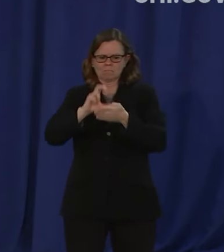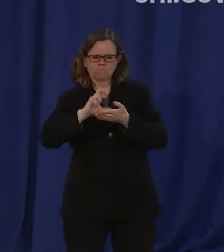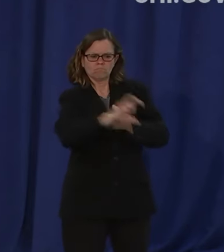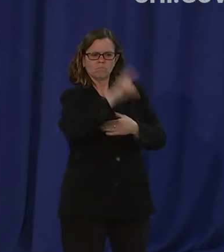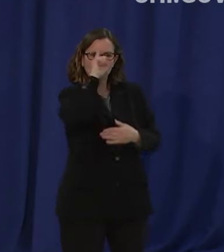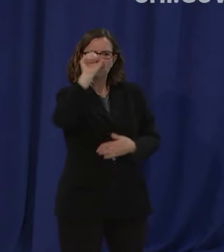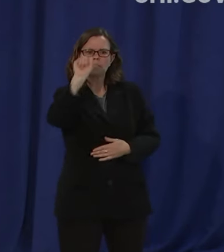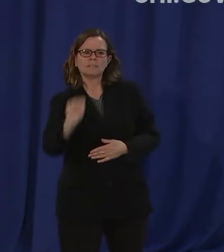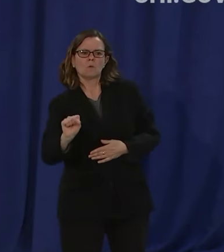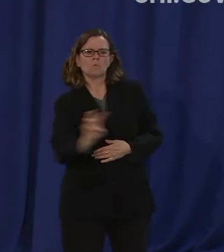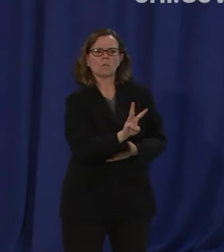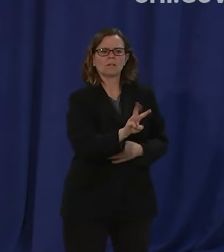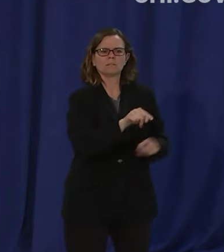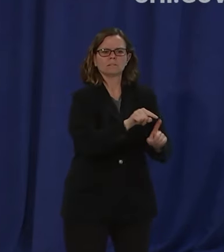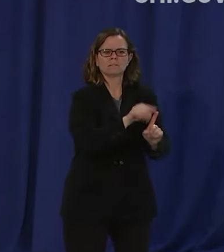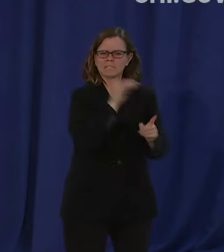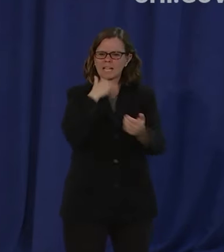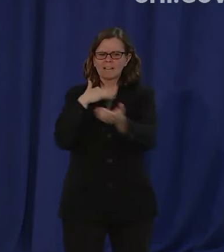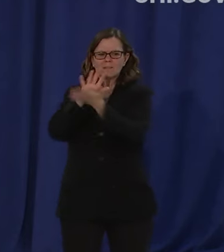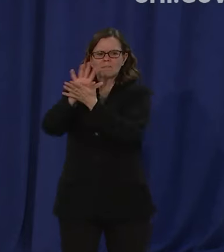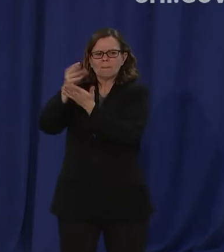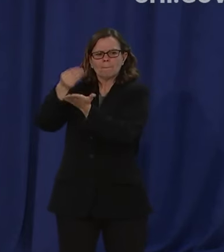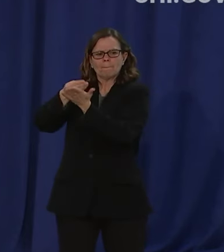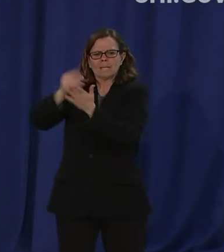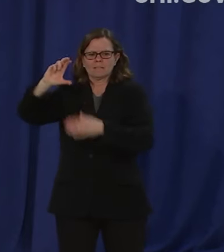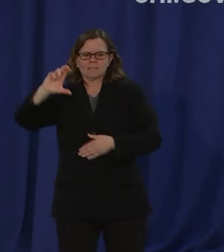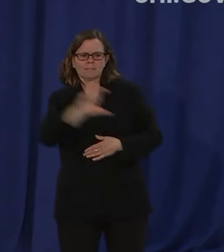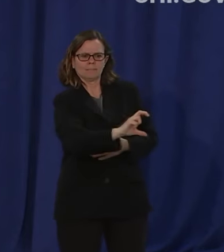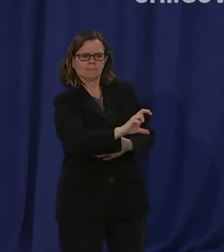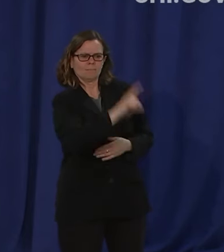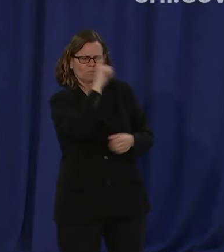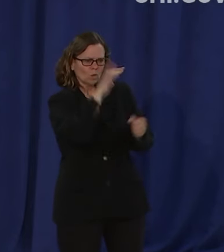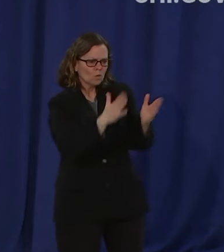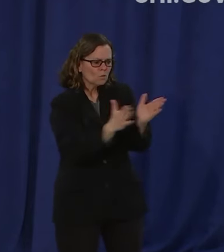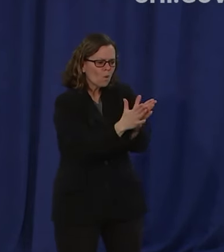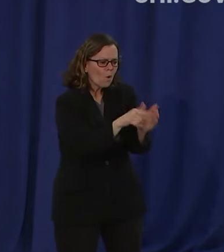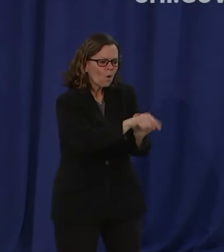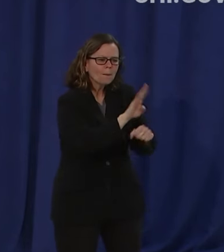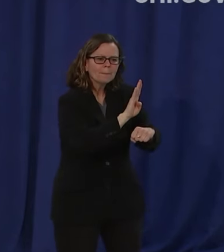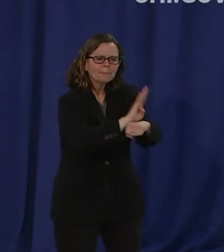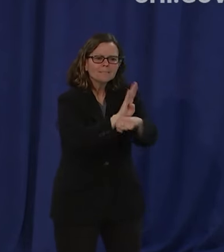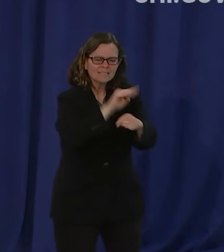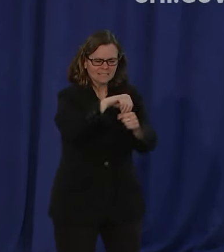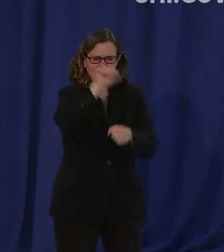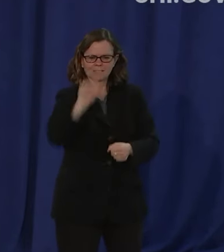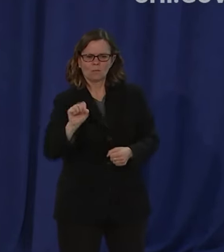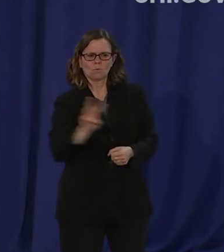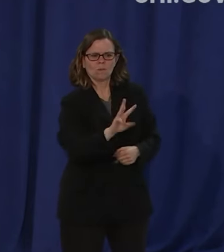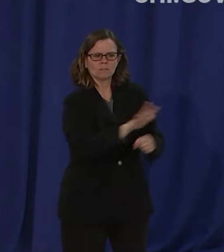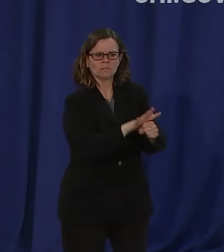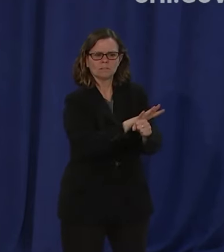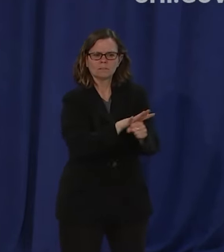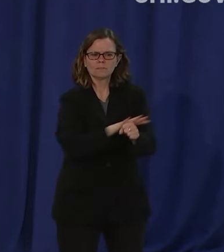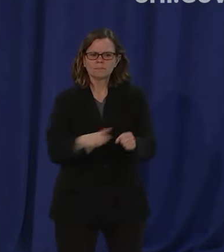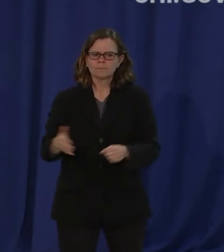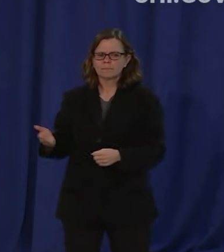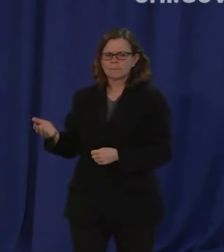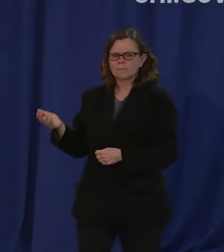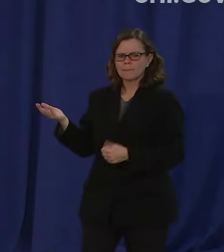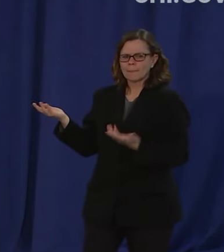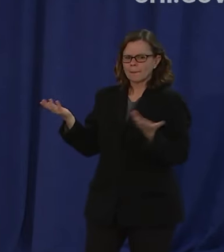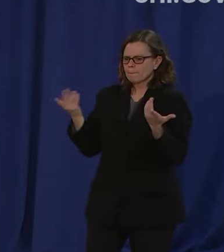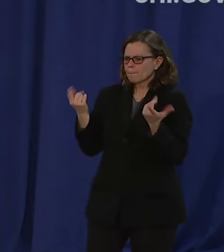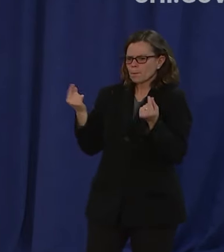support for local small business can you describe the city's current and planned actions in these areas so i'm